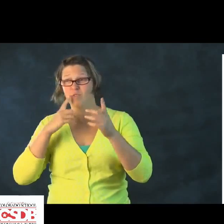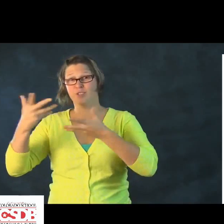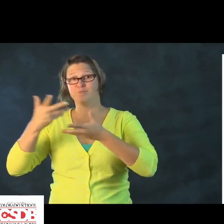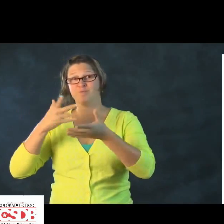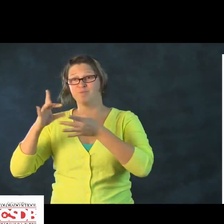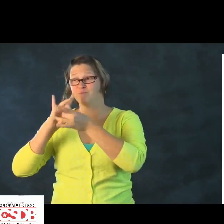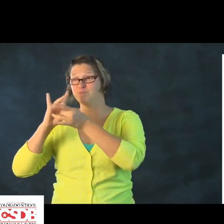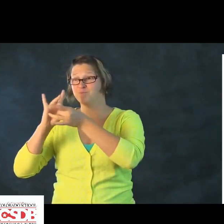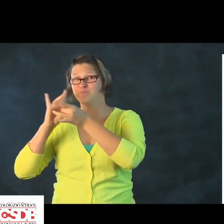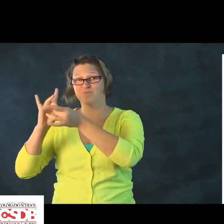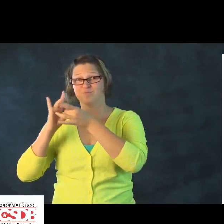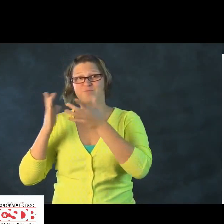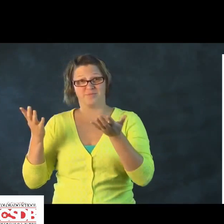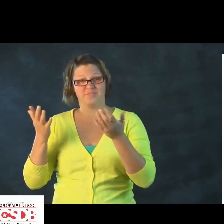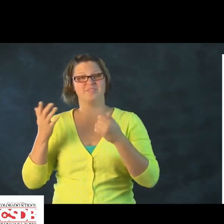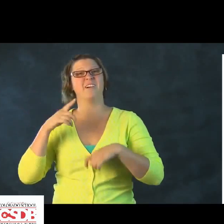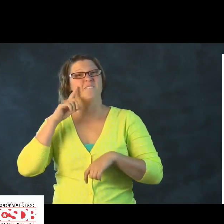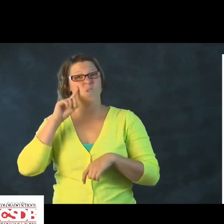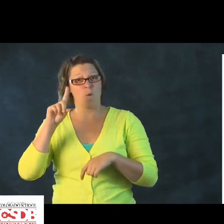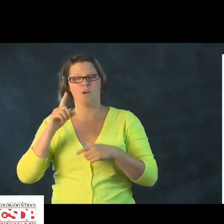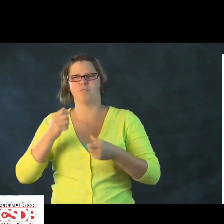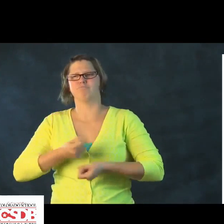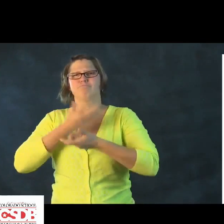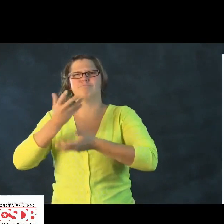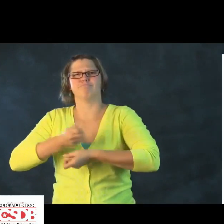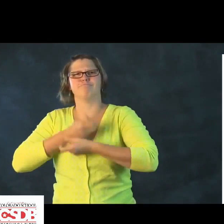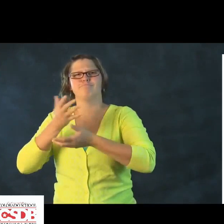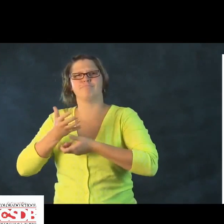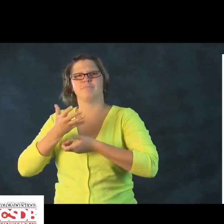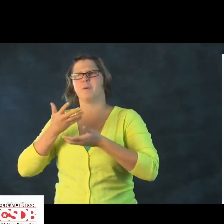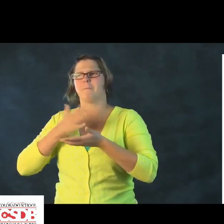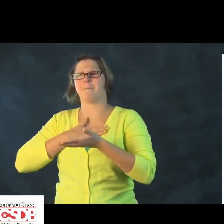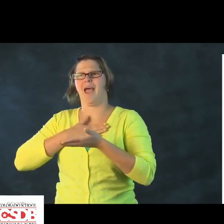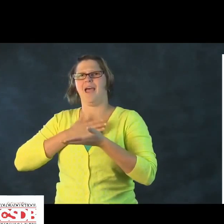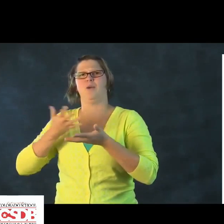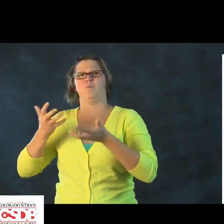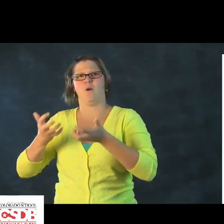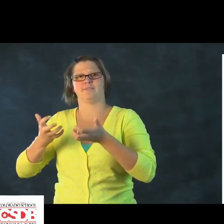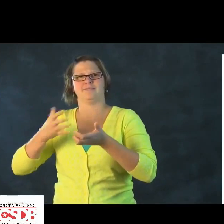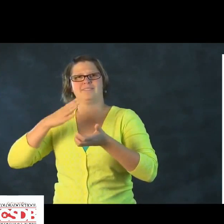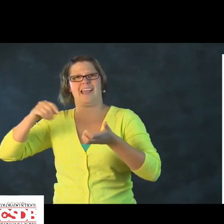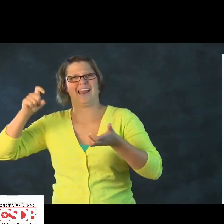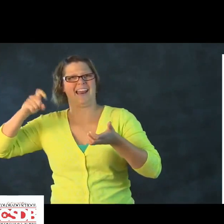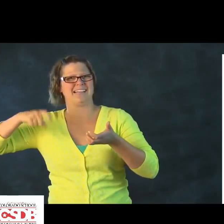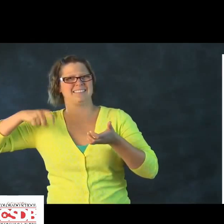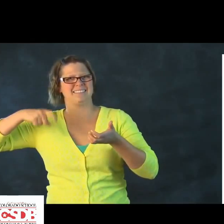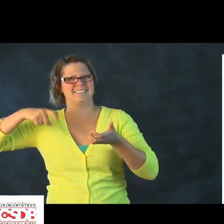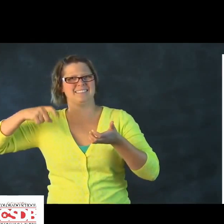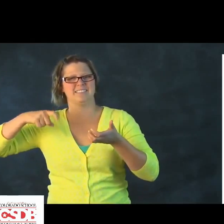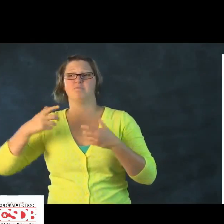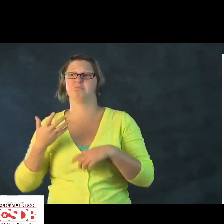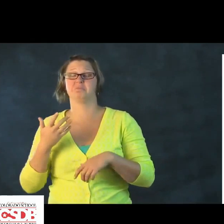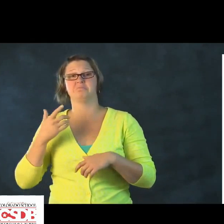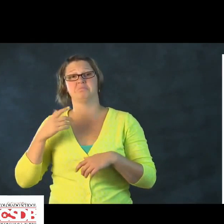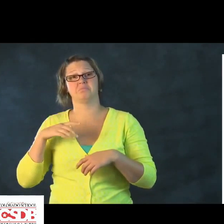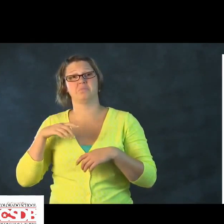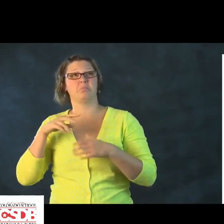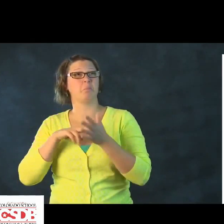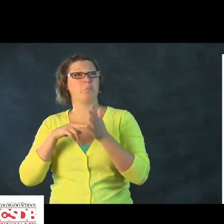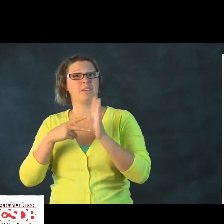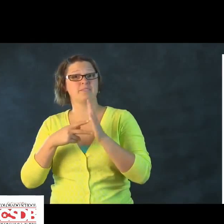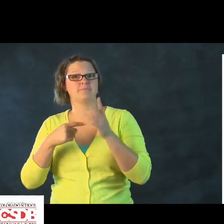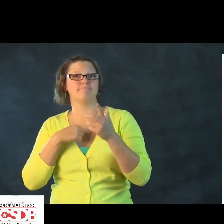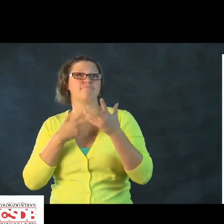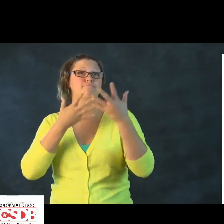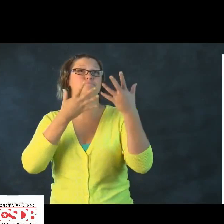One being communication, to connect with others. They use it for expressing their wants and needs.